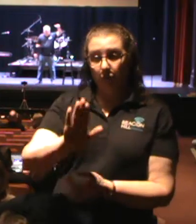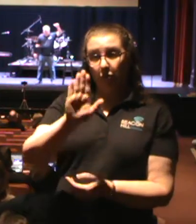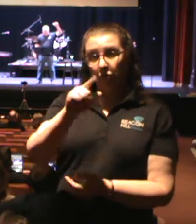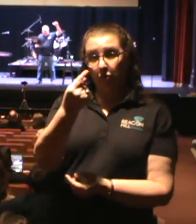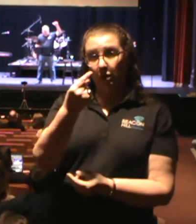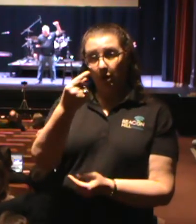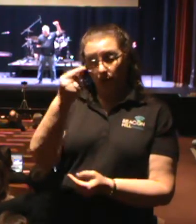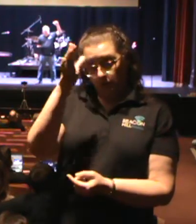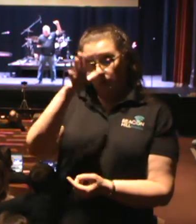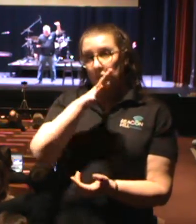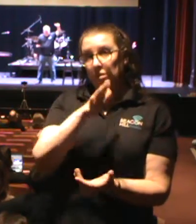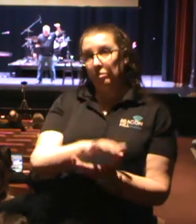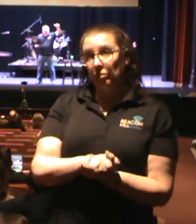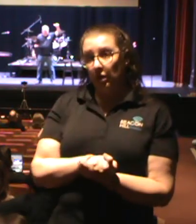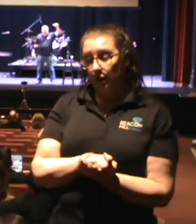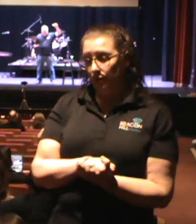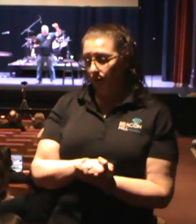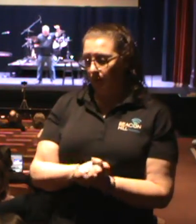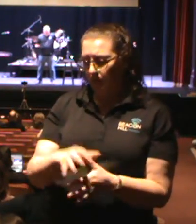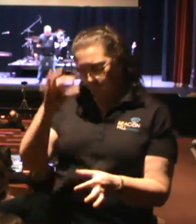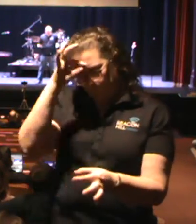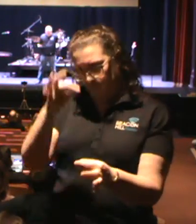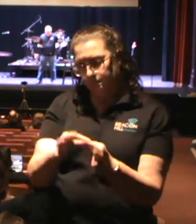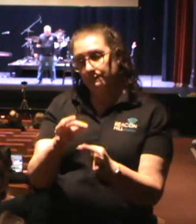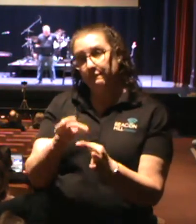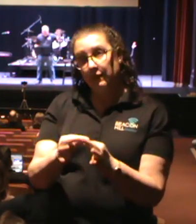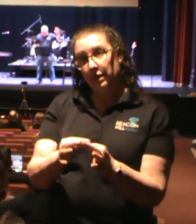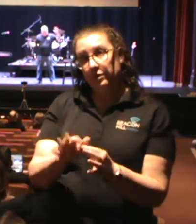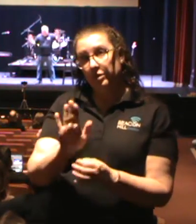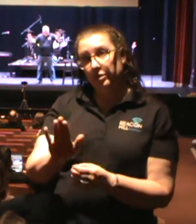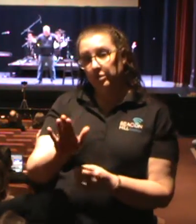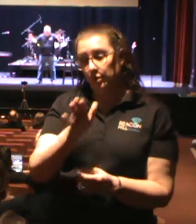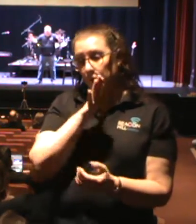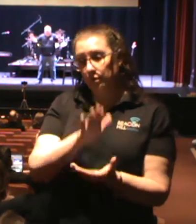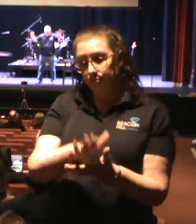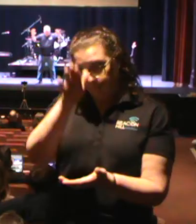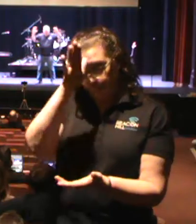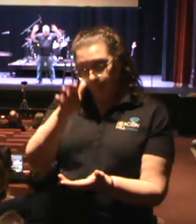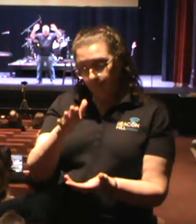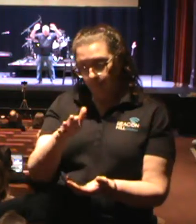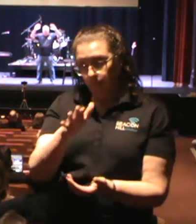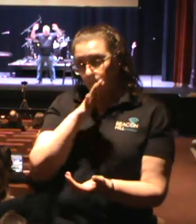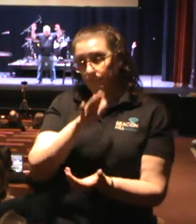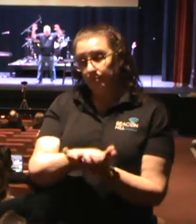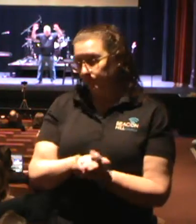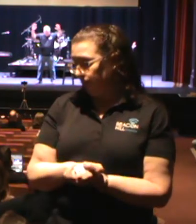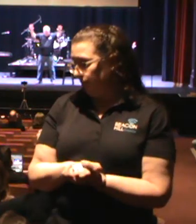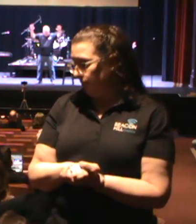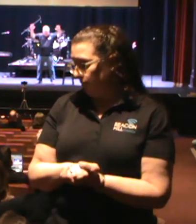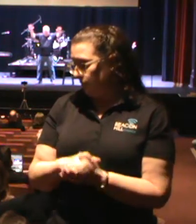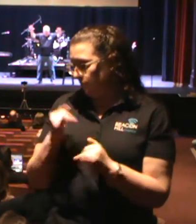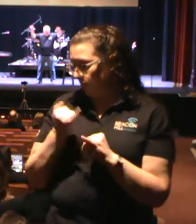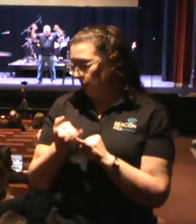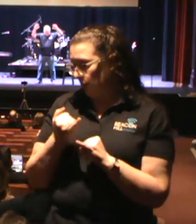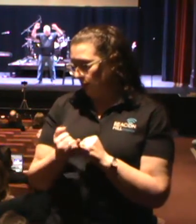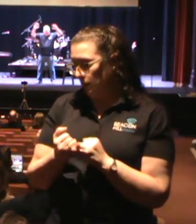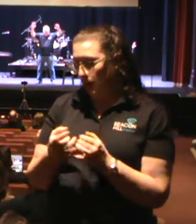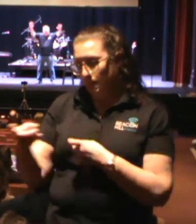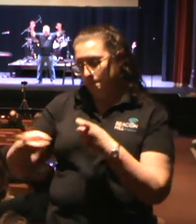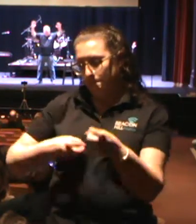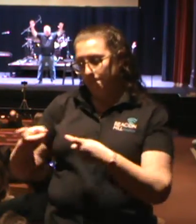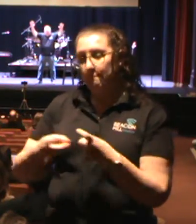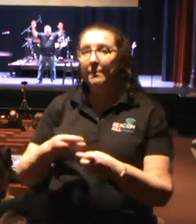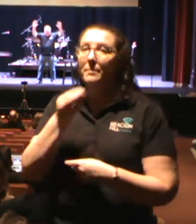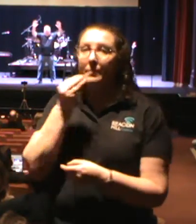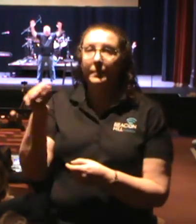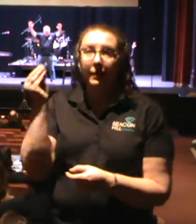devoted to his wife, having a marriage that models Christ. There are a lot more discussions on this book. Feel free to call me. The last thing is manage his household. Able